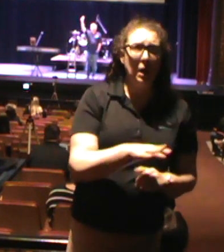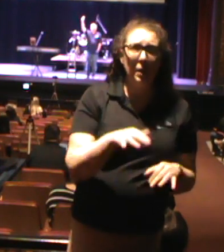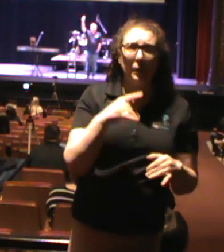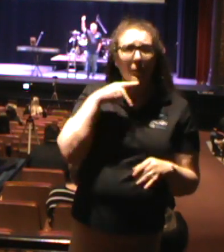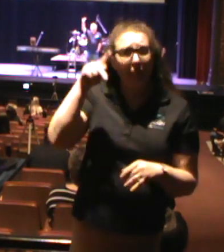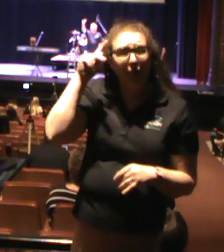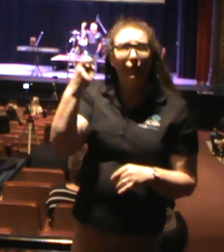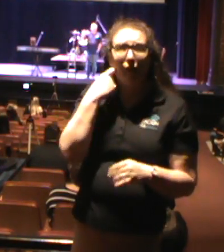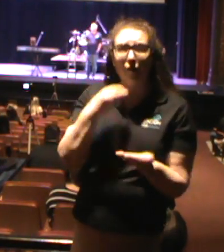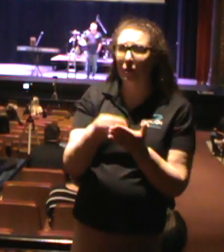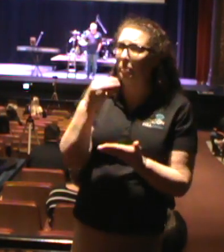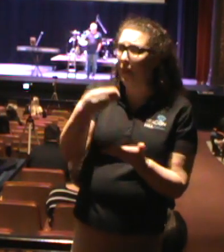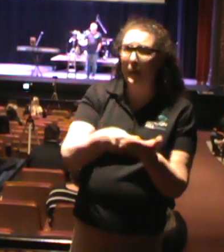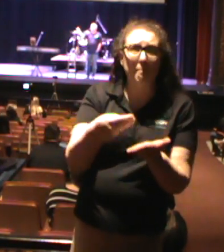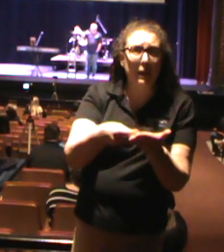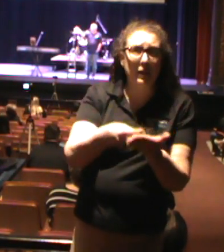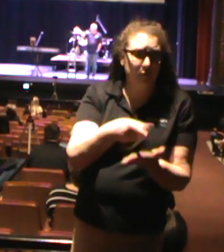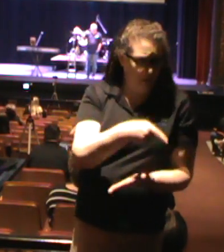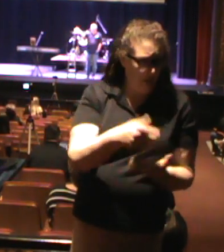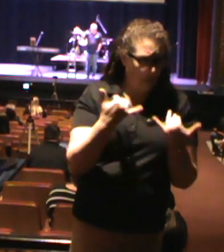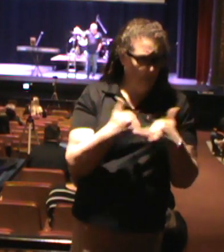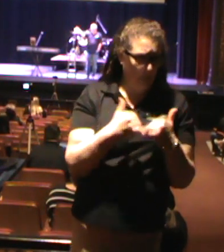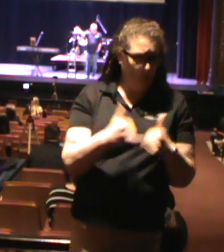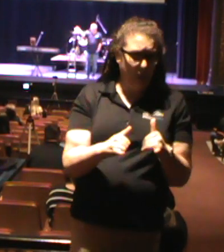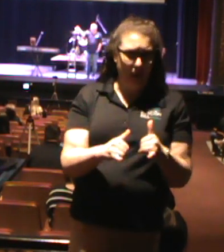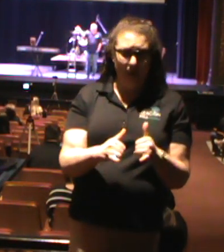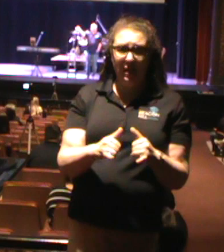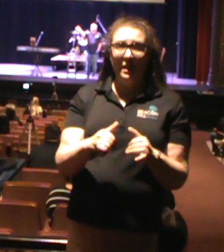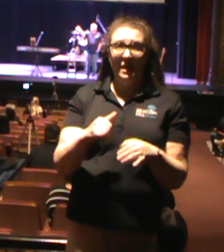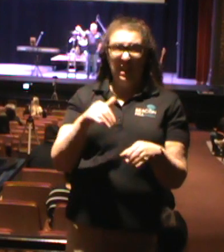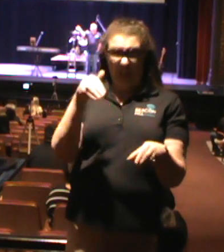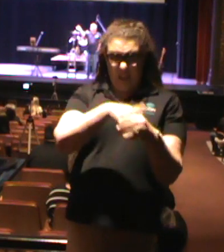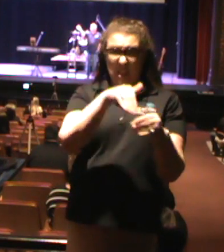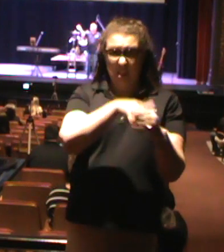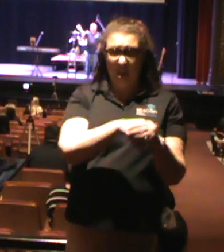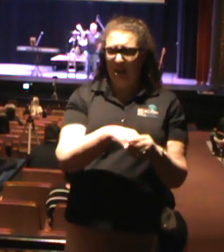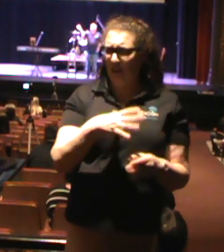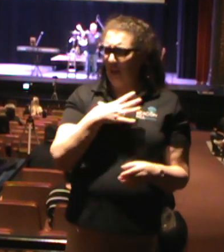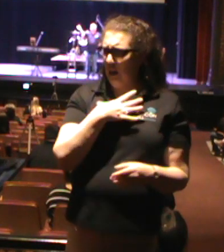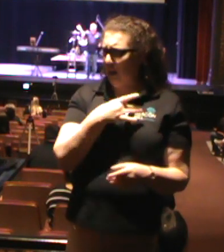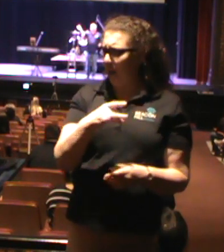are made today. What are they, Jumpology? What else do we got?